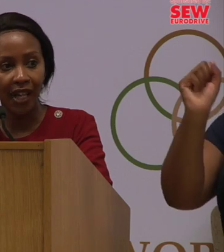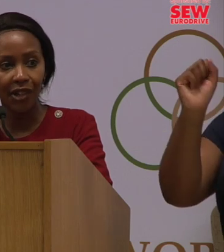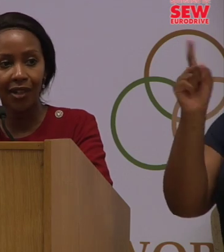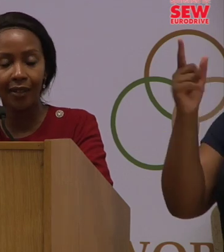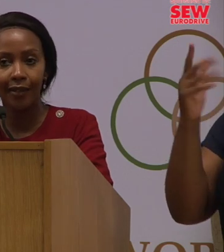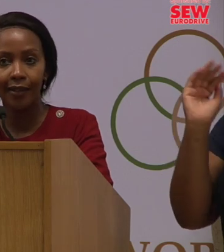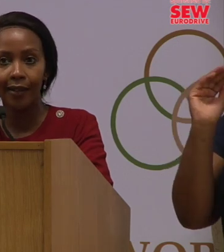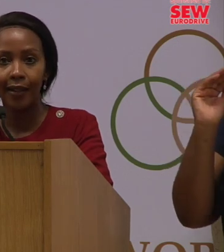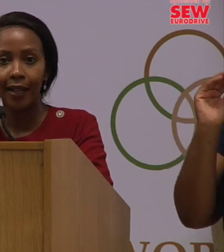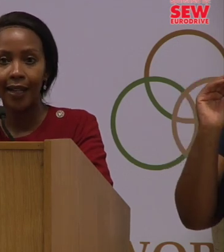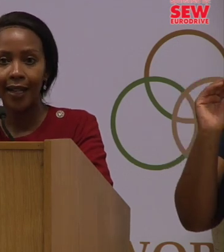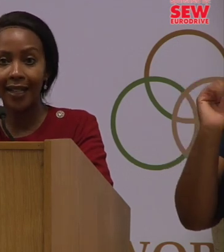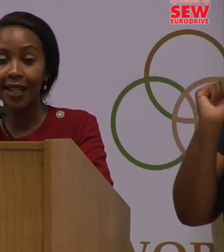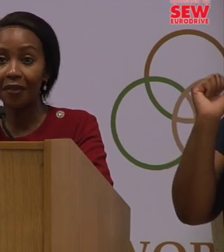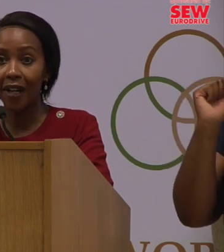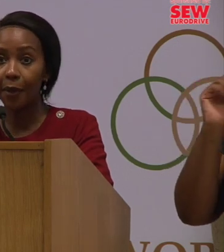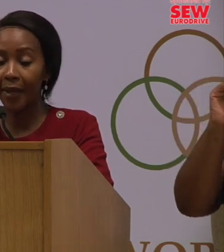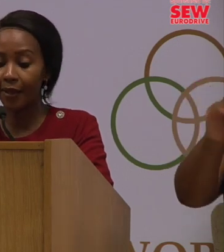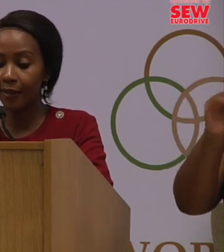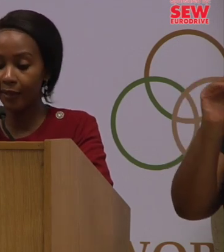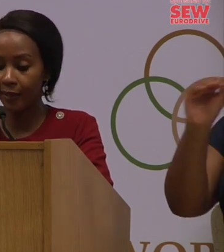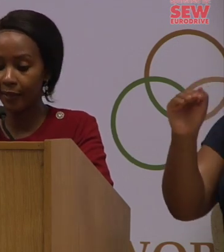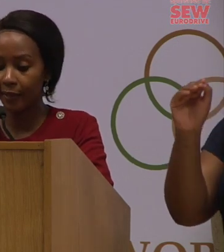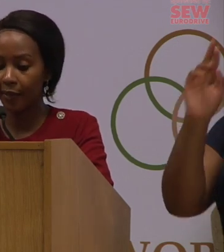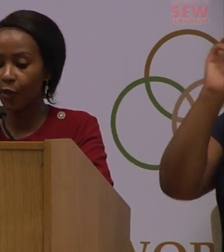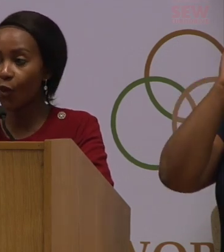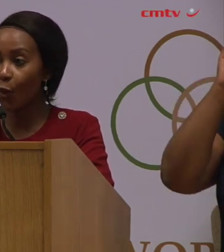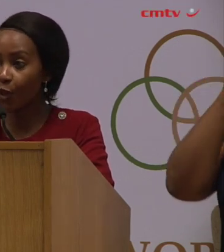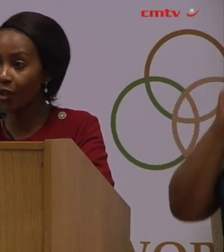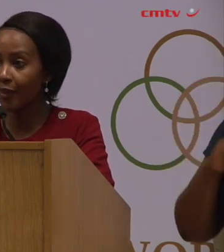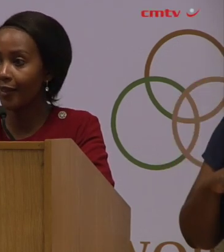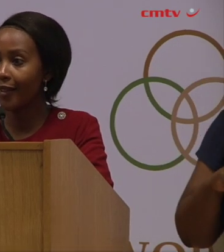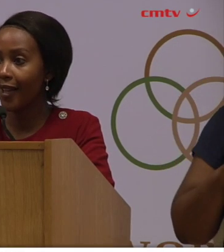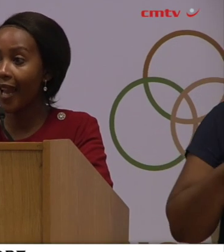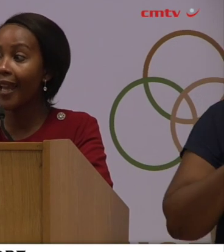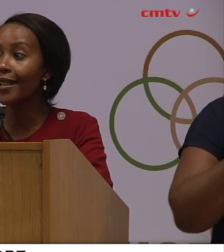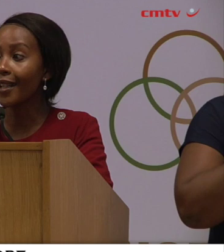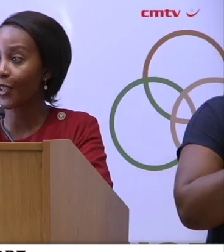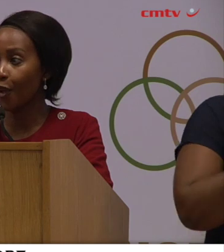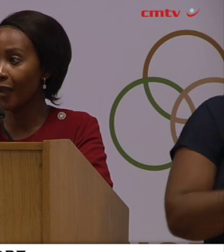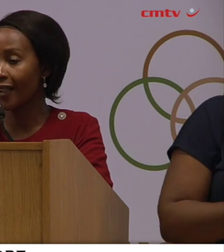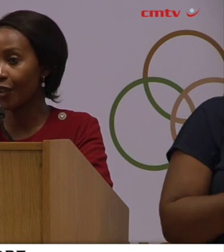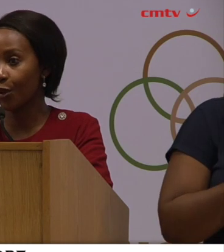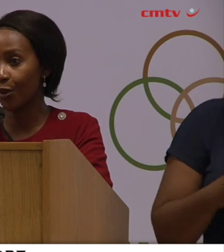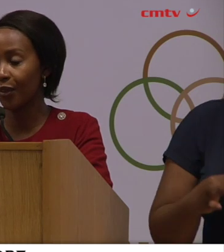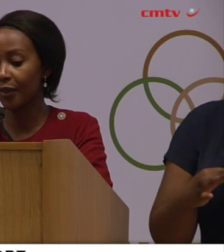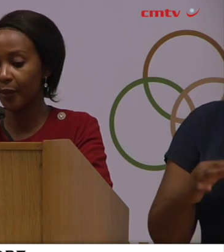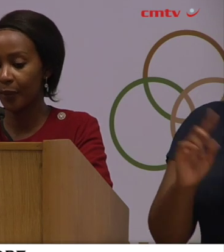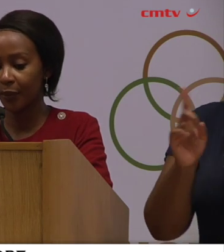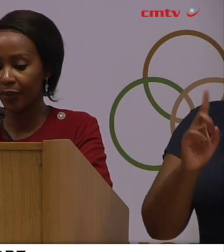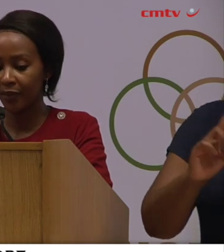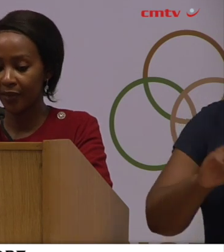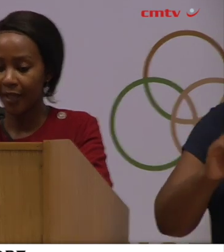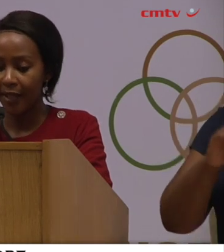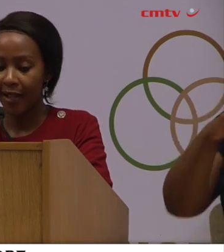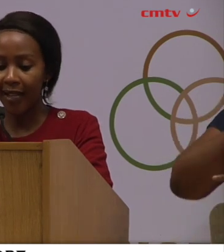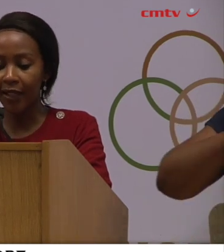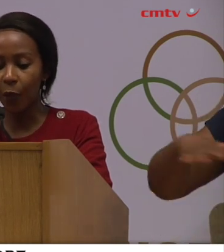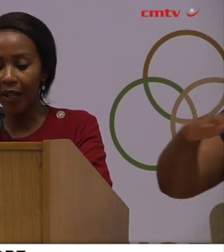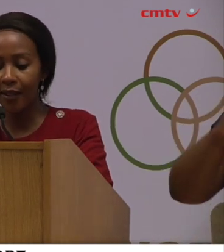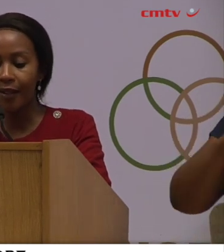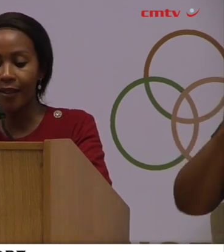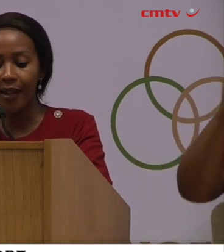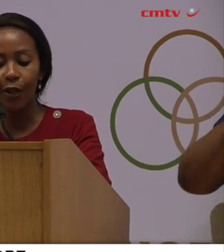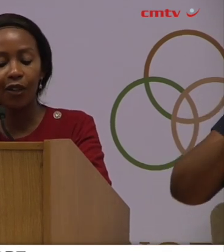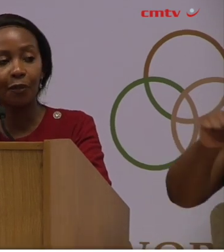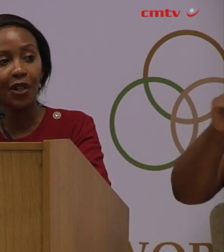Climate change is an environmental, social and economic issue and